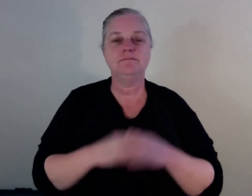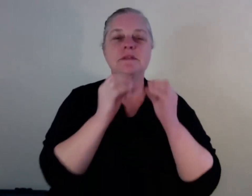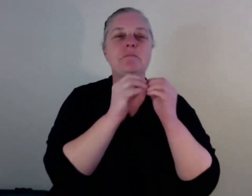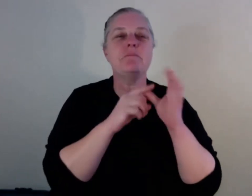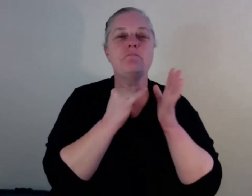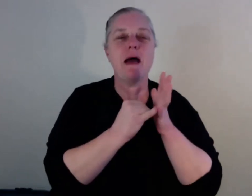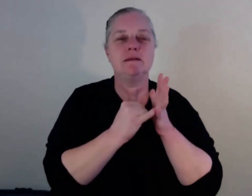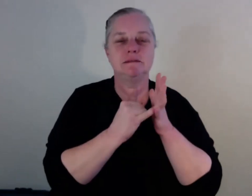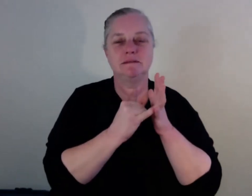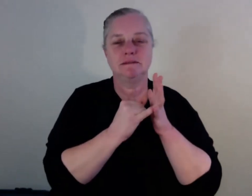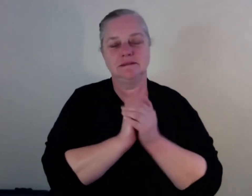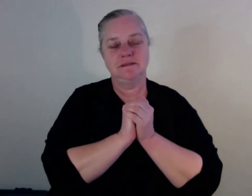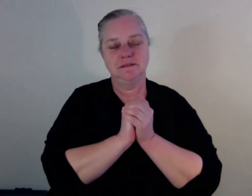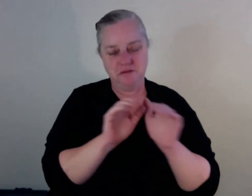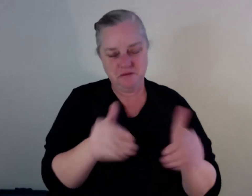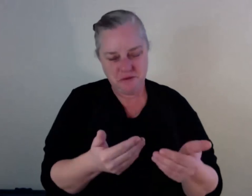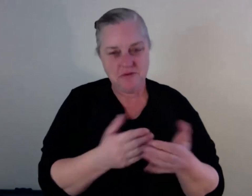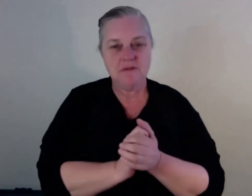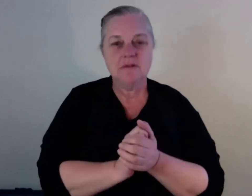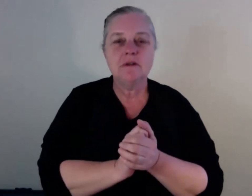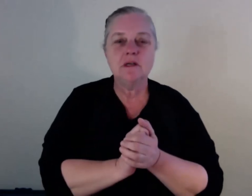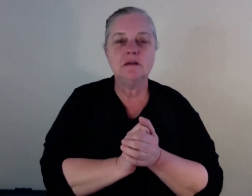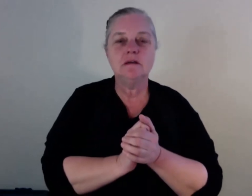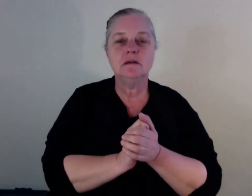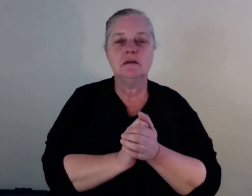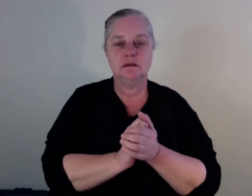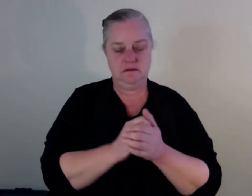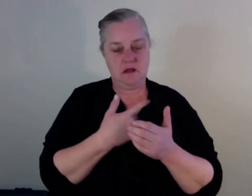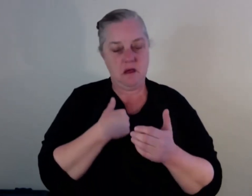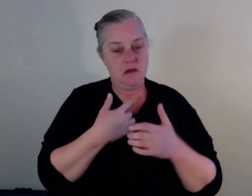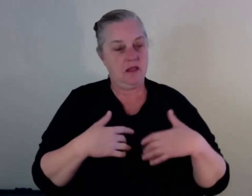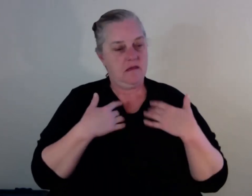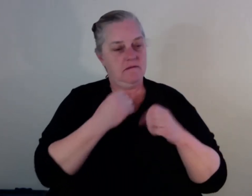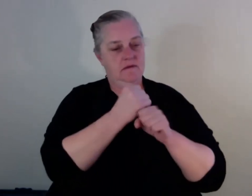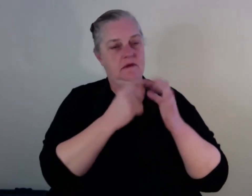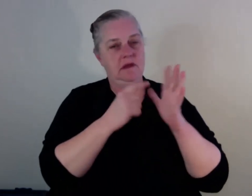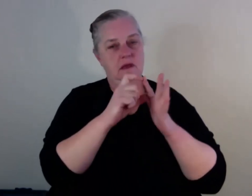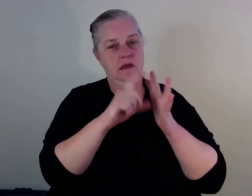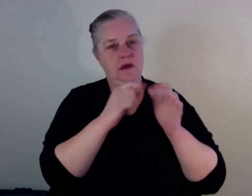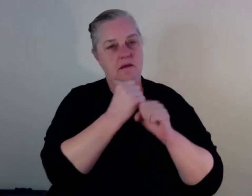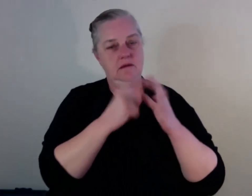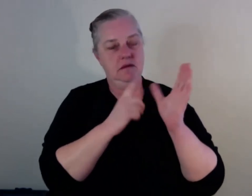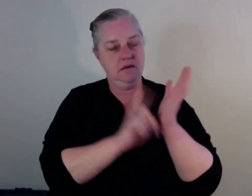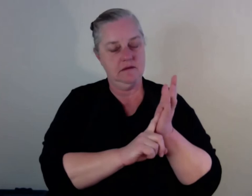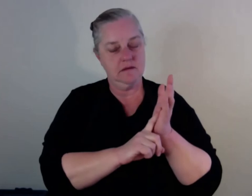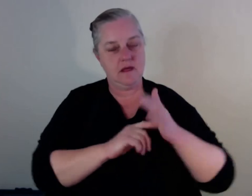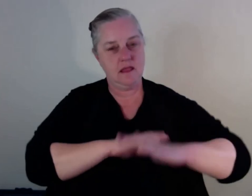yourself. Hello, everyone. My name's Bas. I also come from Gadigal land. And I just want to bring a queer perspective, a